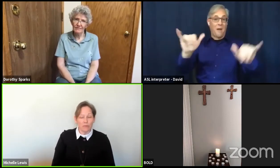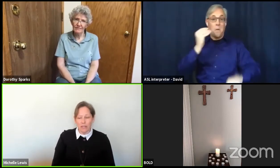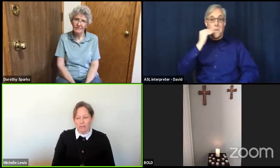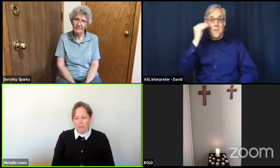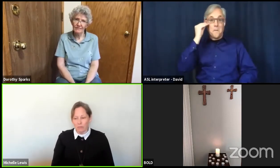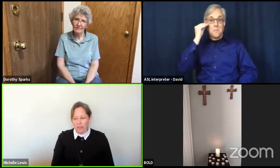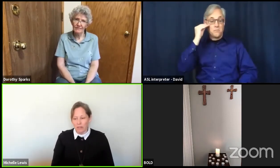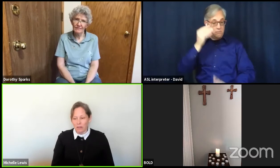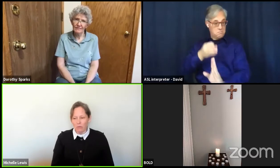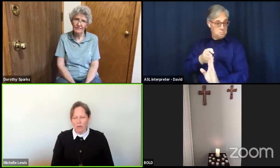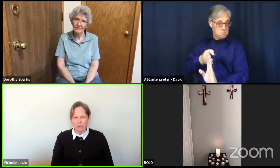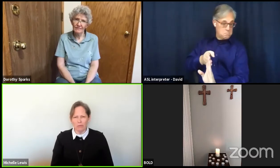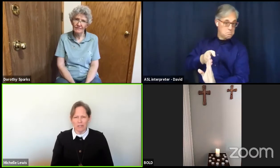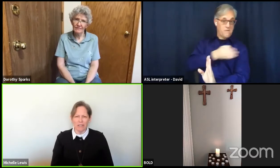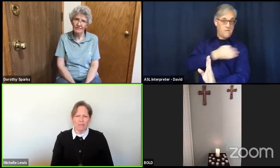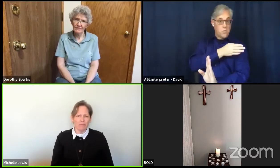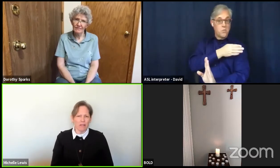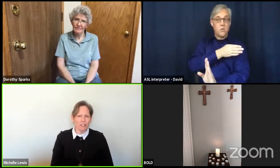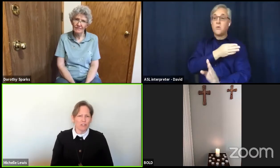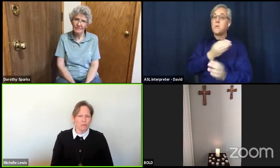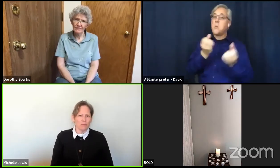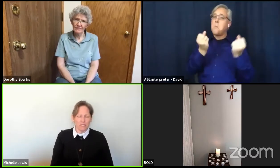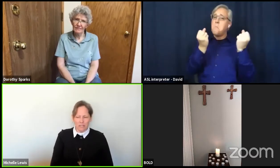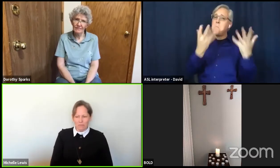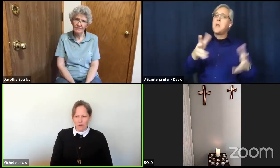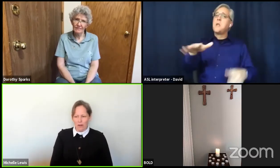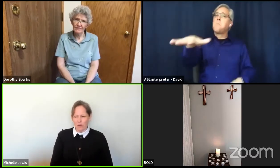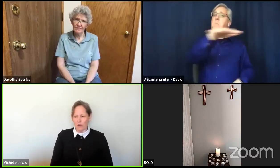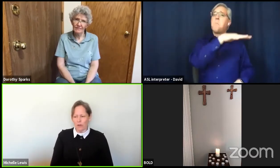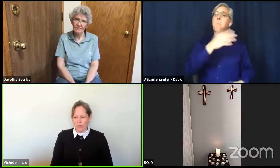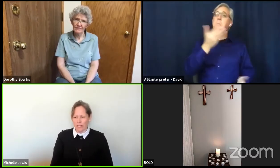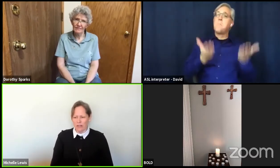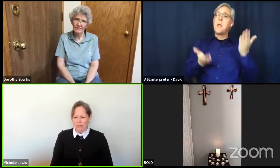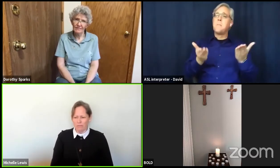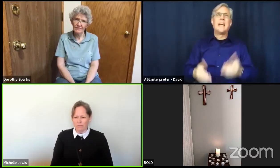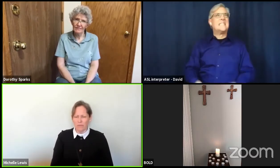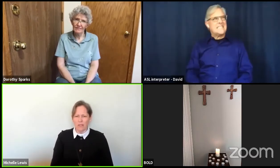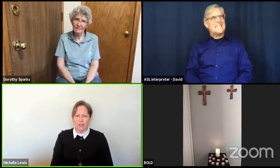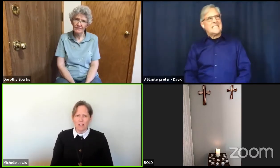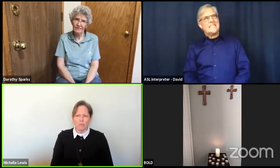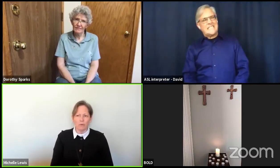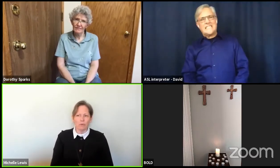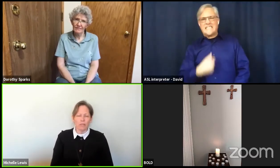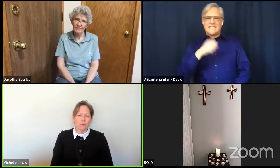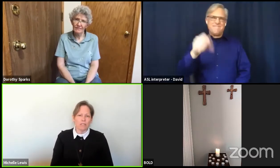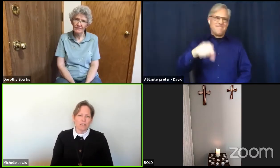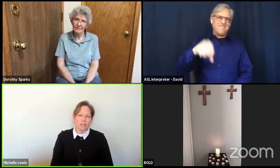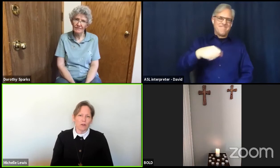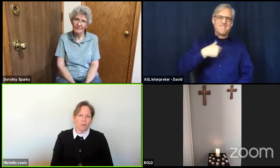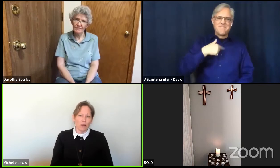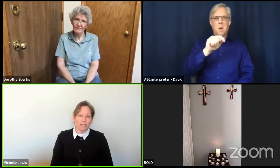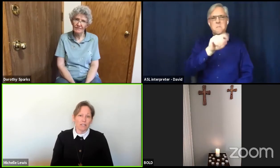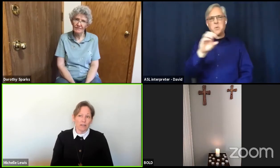admitted that we were really much too busy for our own good. But really, we didn't know what to give up.